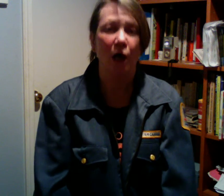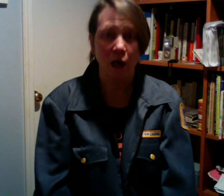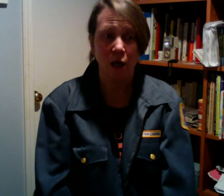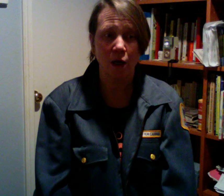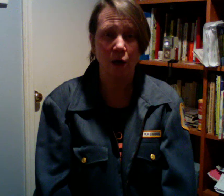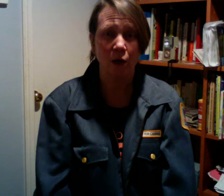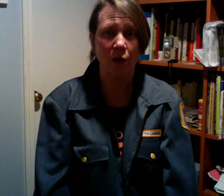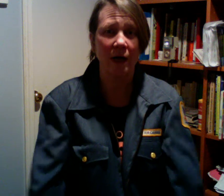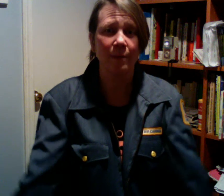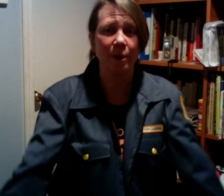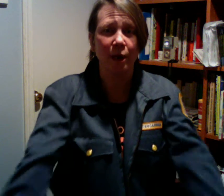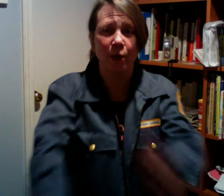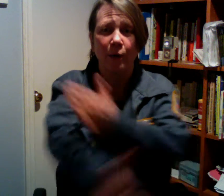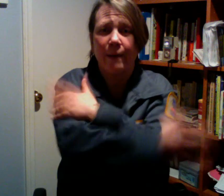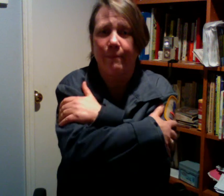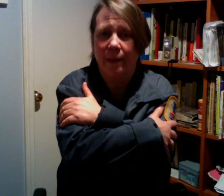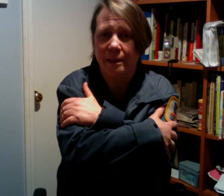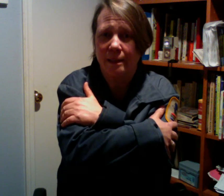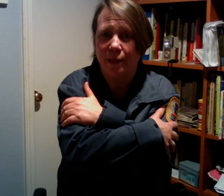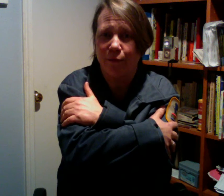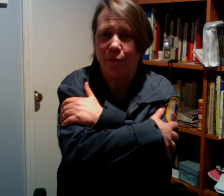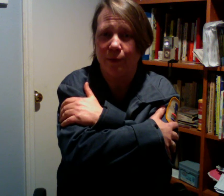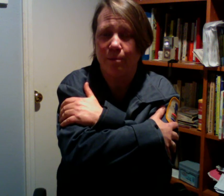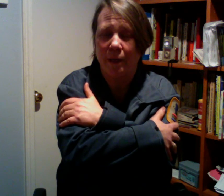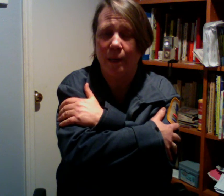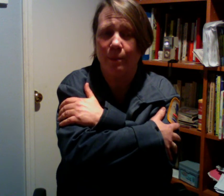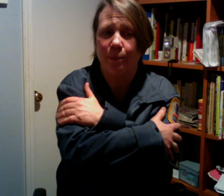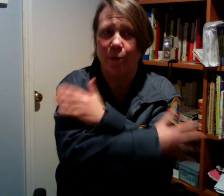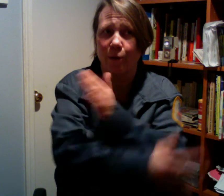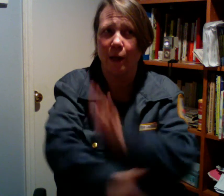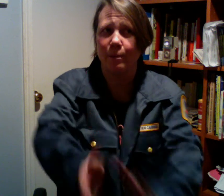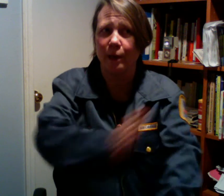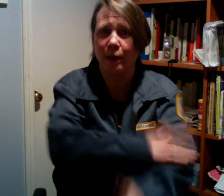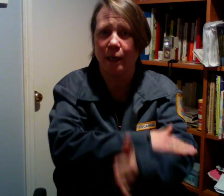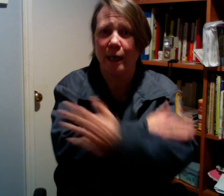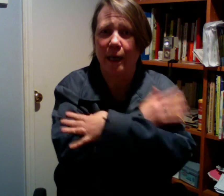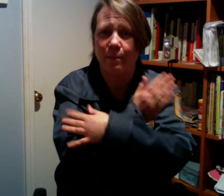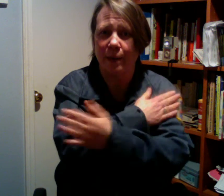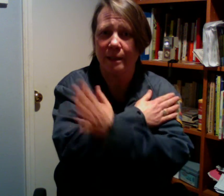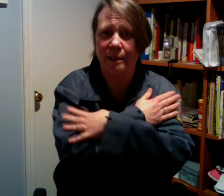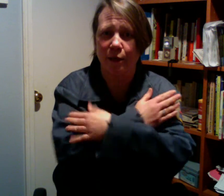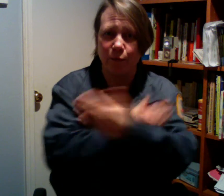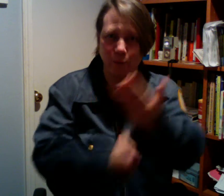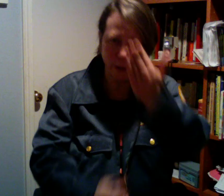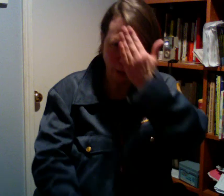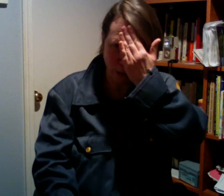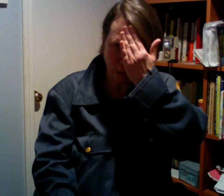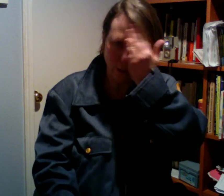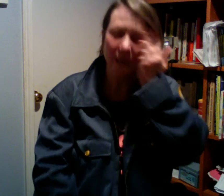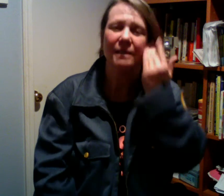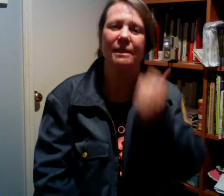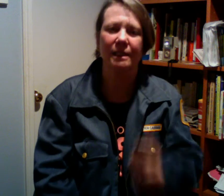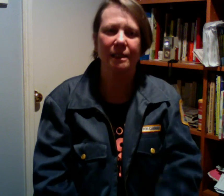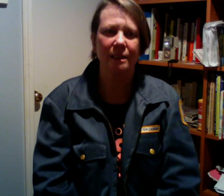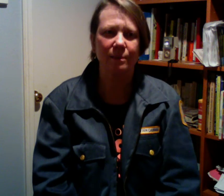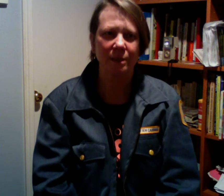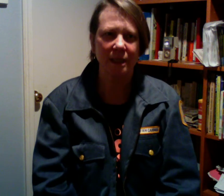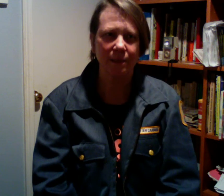Oh, I'm gonna wrap myself in paper. I'm gonna dab myself with glue. Stick some stamps